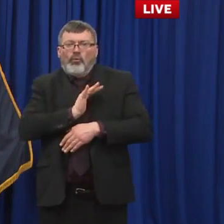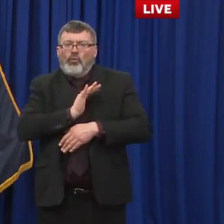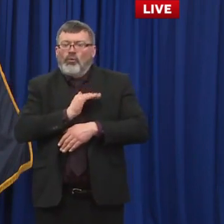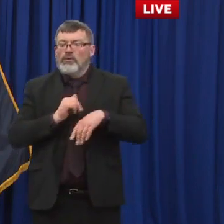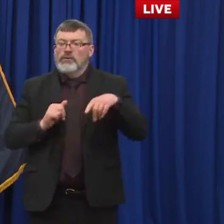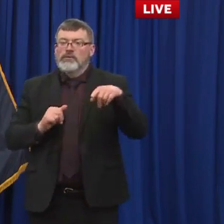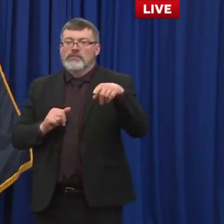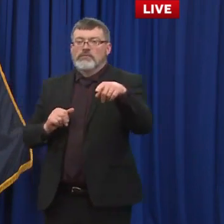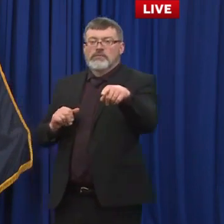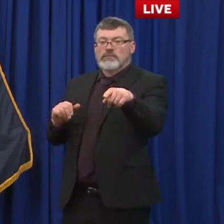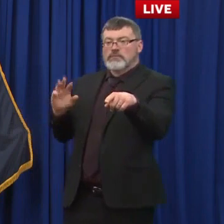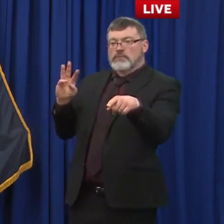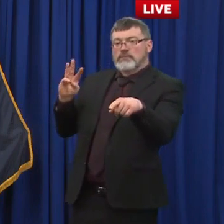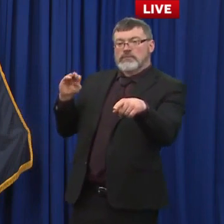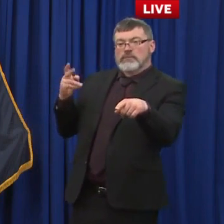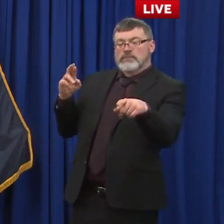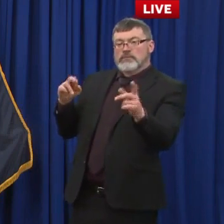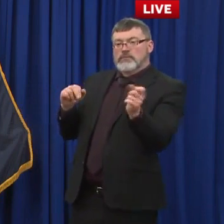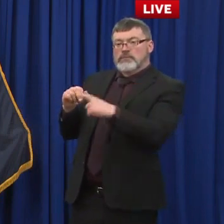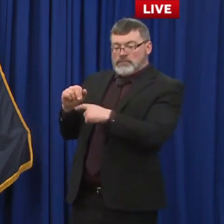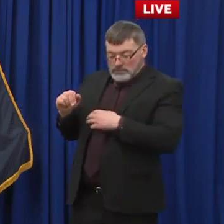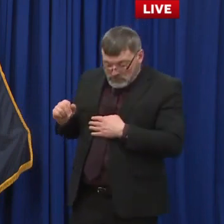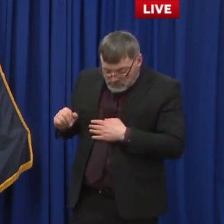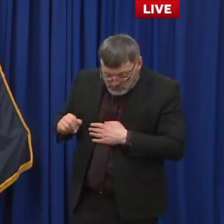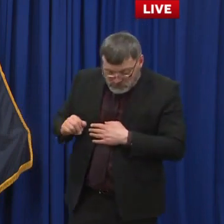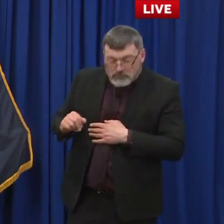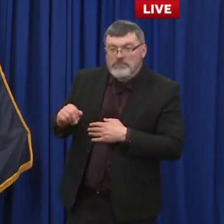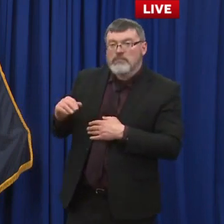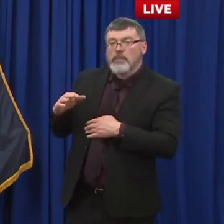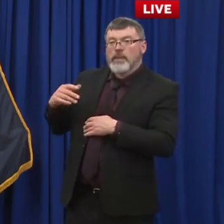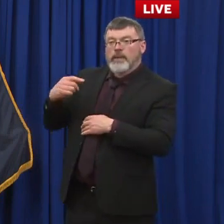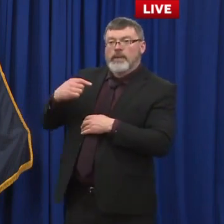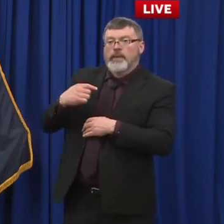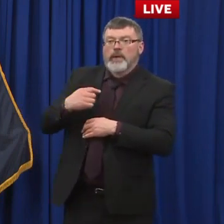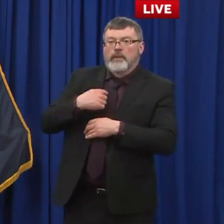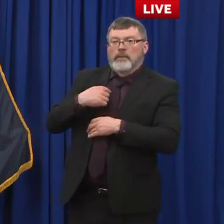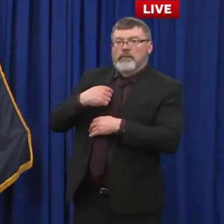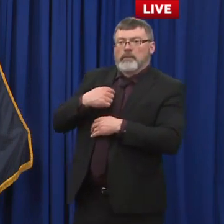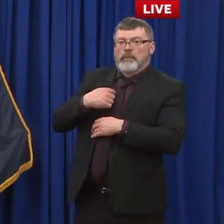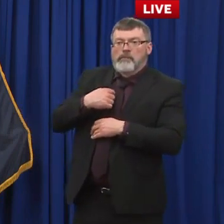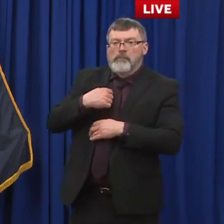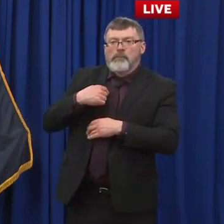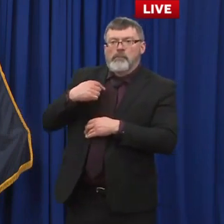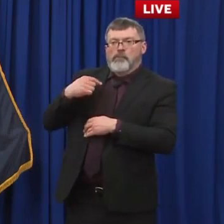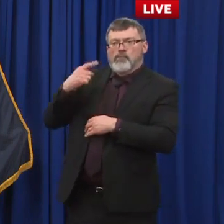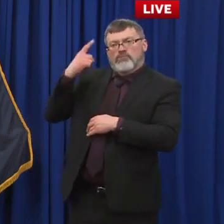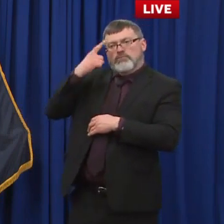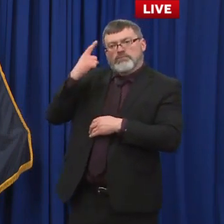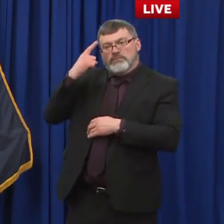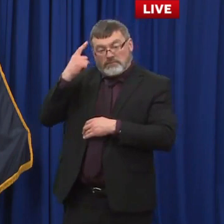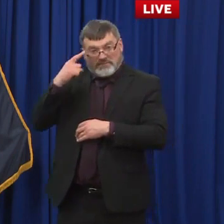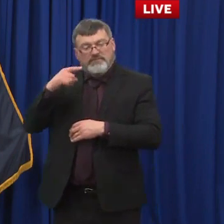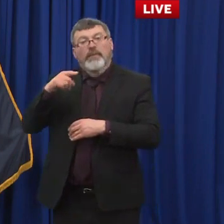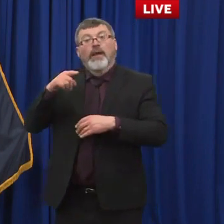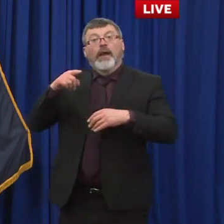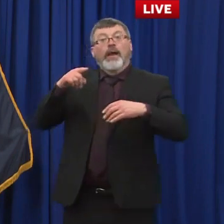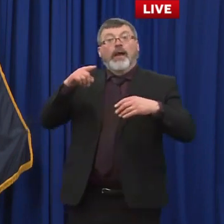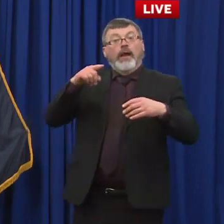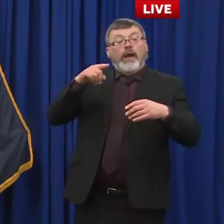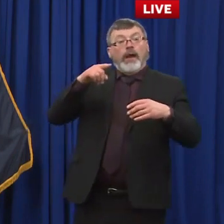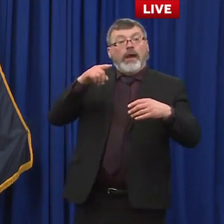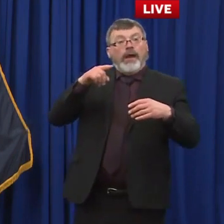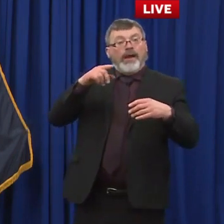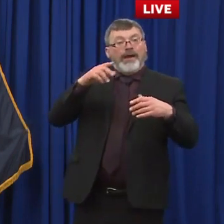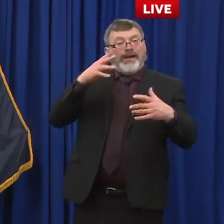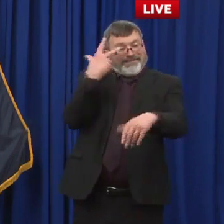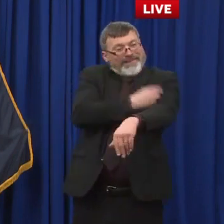will there be greater intervention at all in terms of PSAs or trying to really drive the message to get that last I don't know, tranche